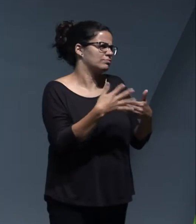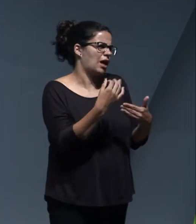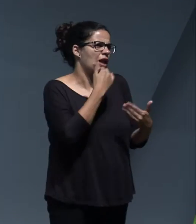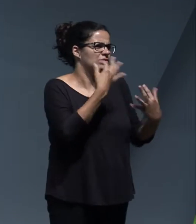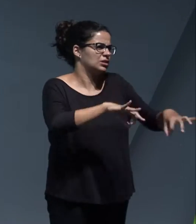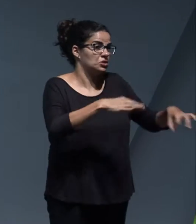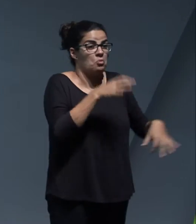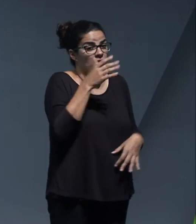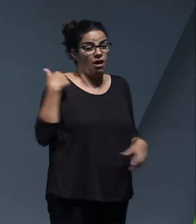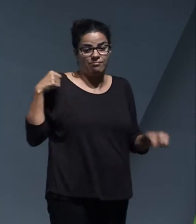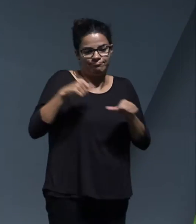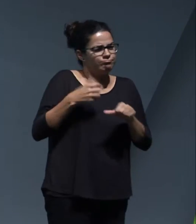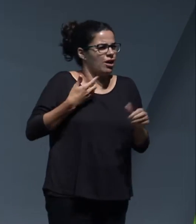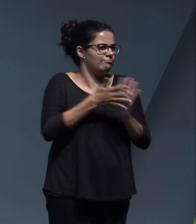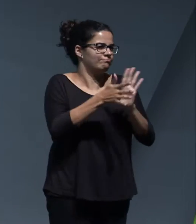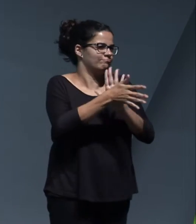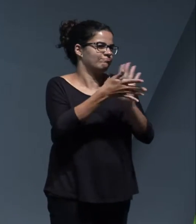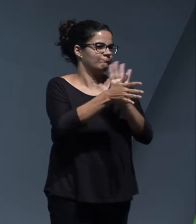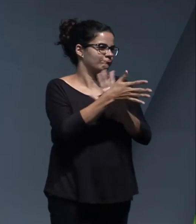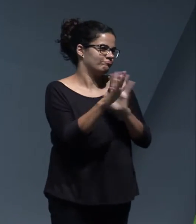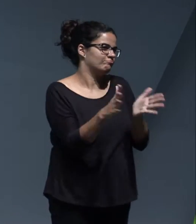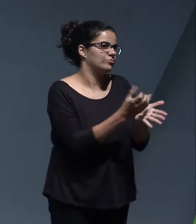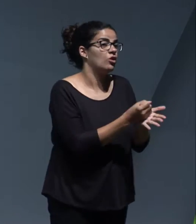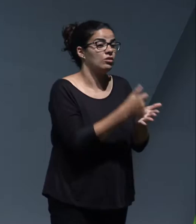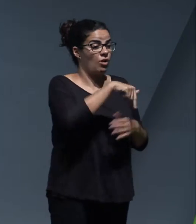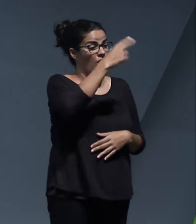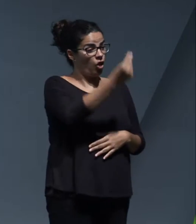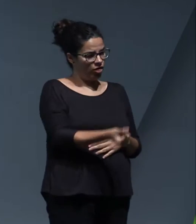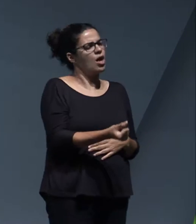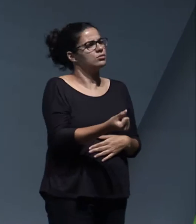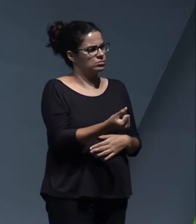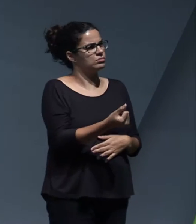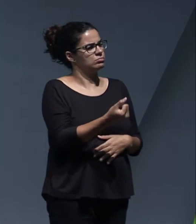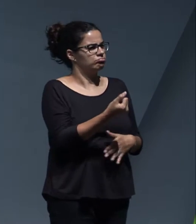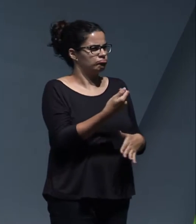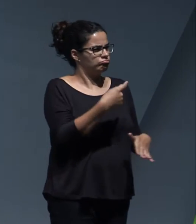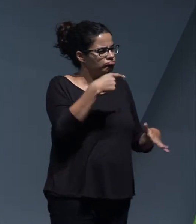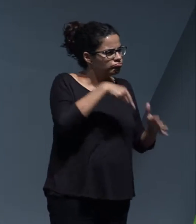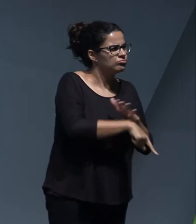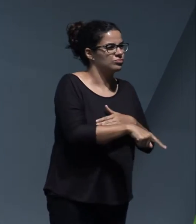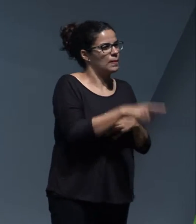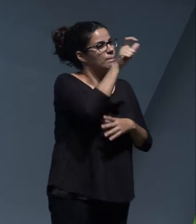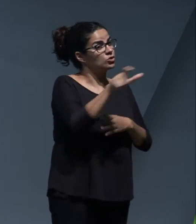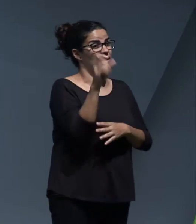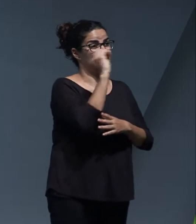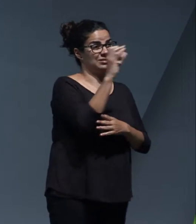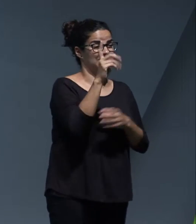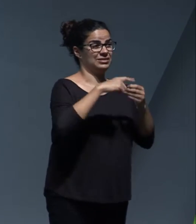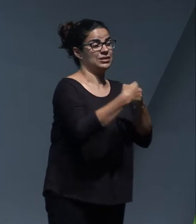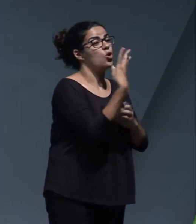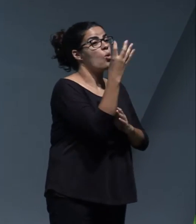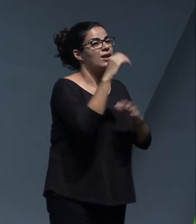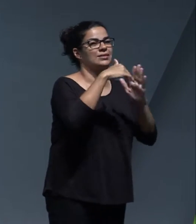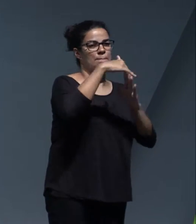Closing ceremonies has to be simple, because I think all that had to be said has been said. Over the last two intense days, we've heard more than